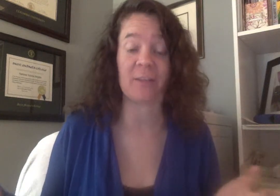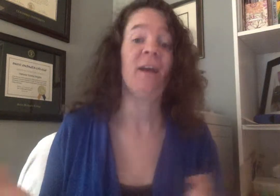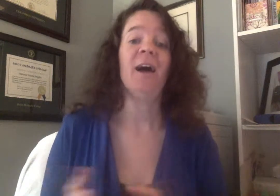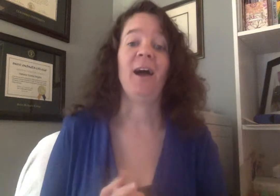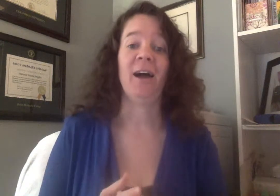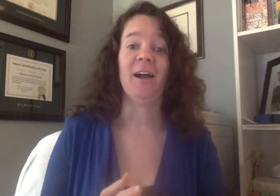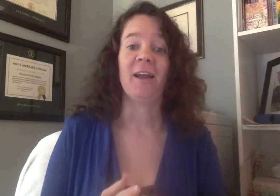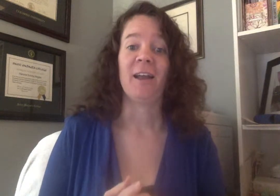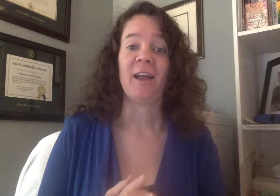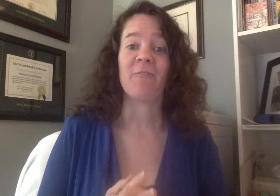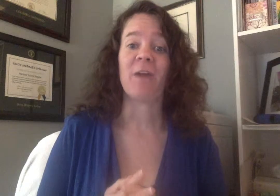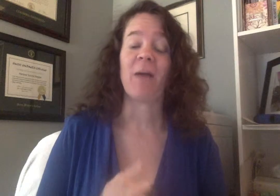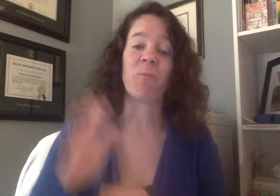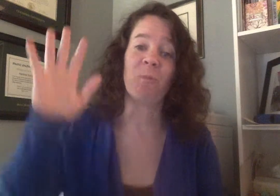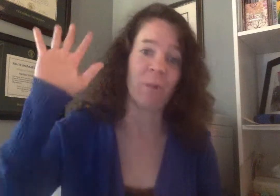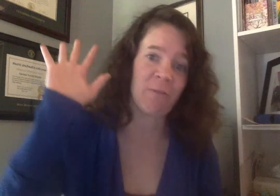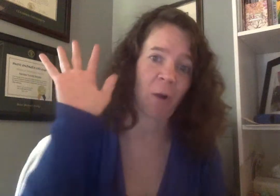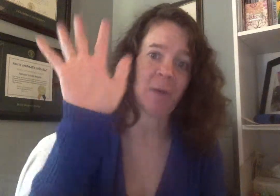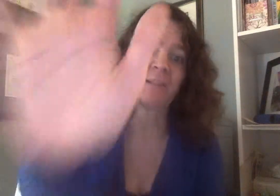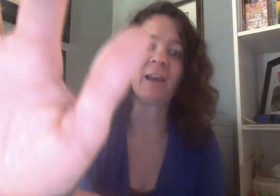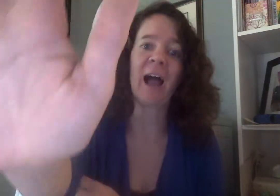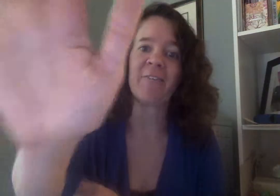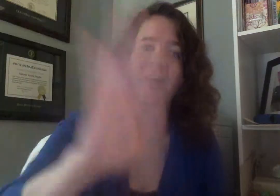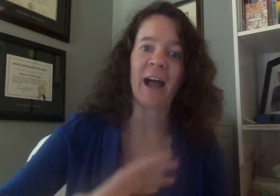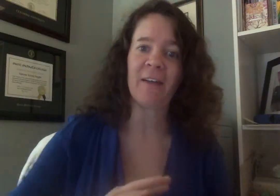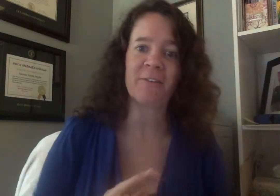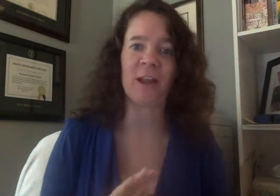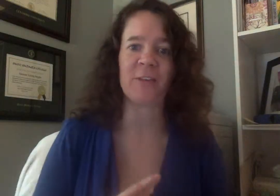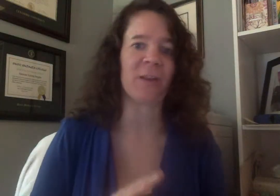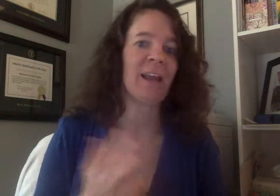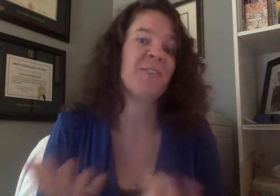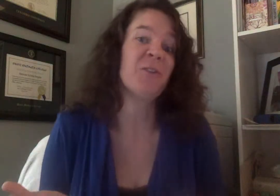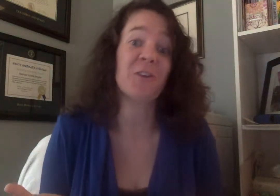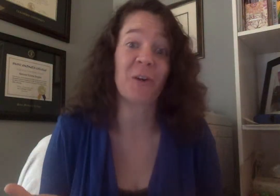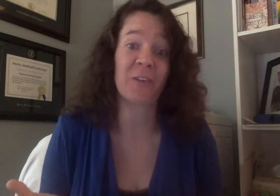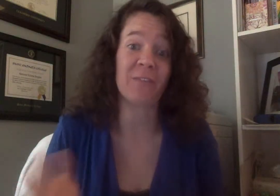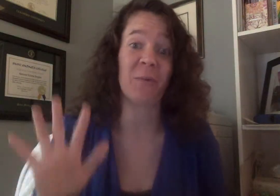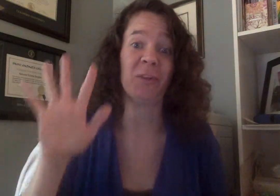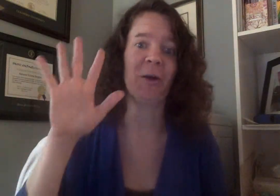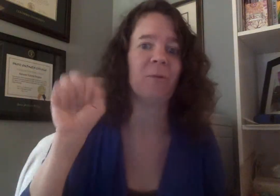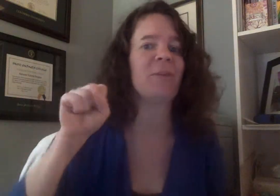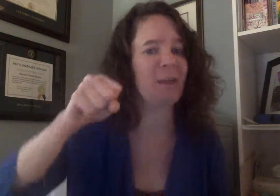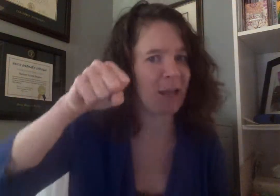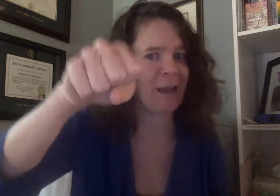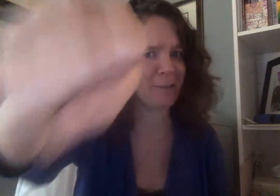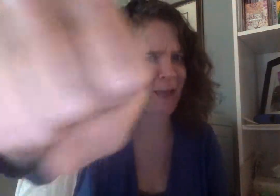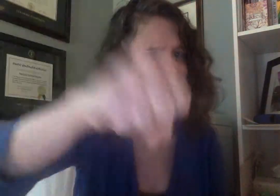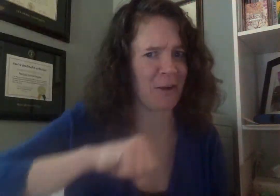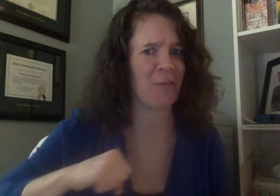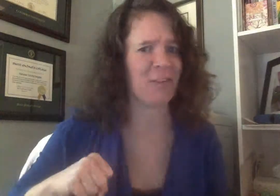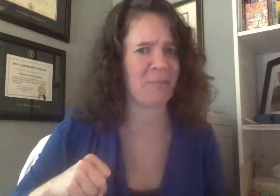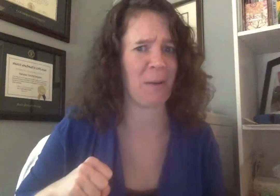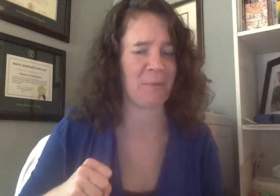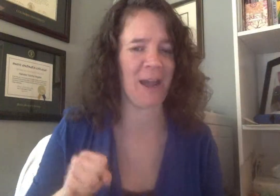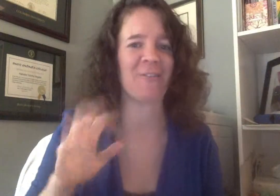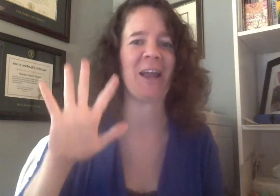we've always done high fives right so a lot of two year olds even will know they a lot of times into the fist pump now right